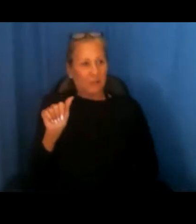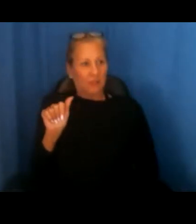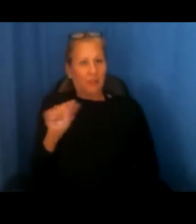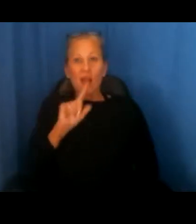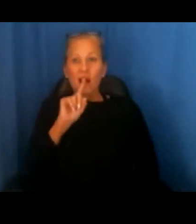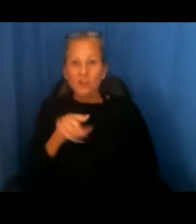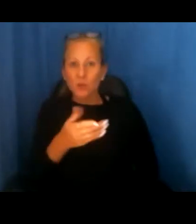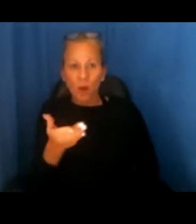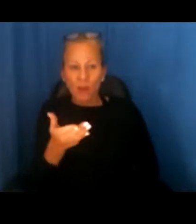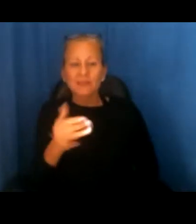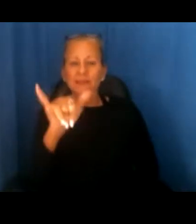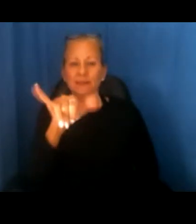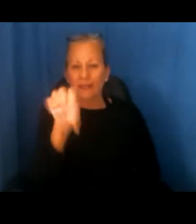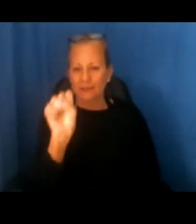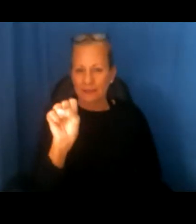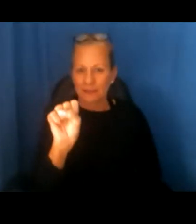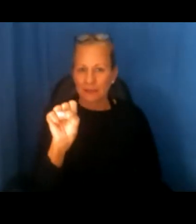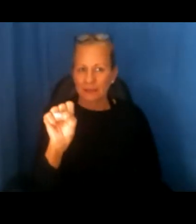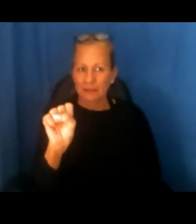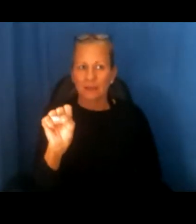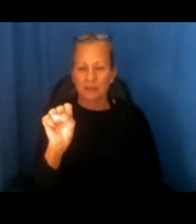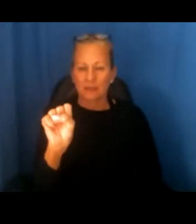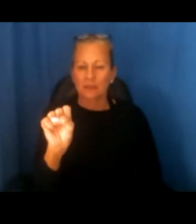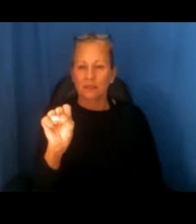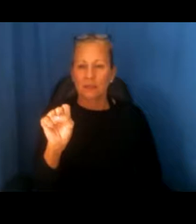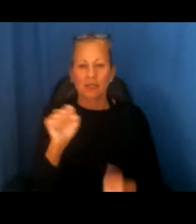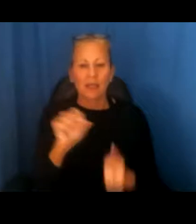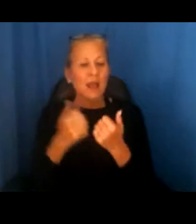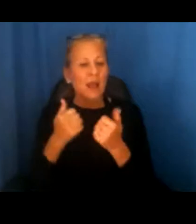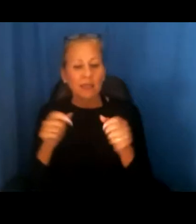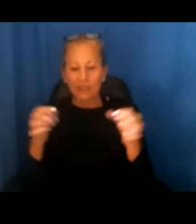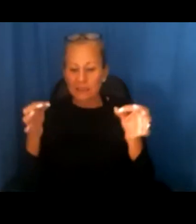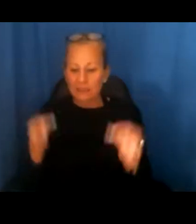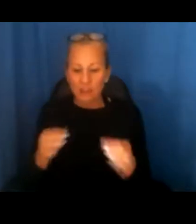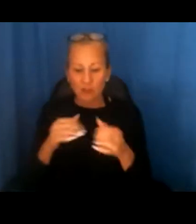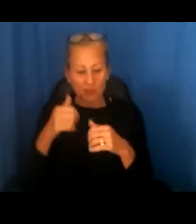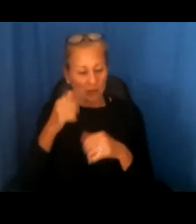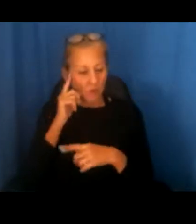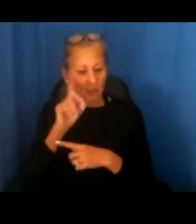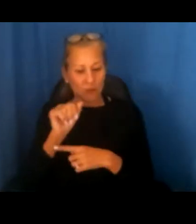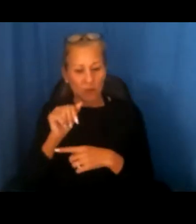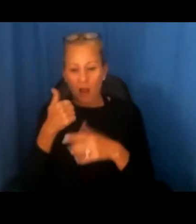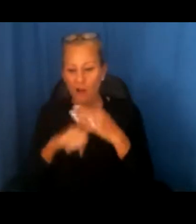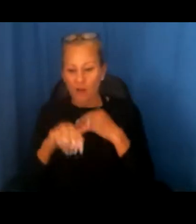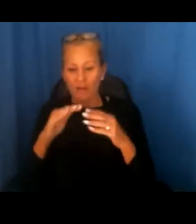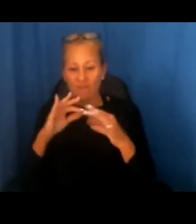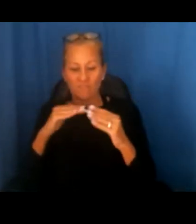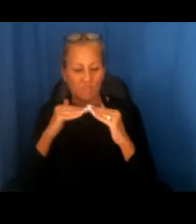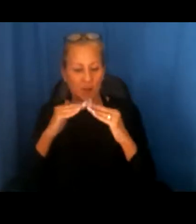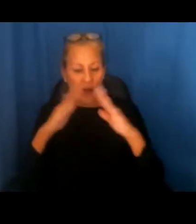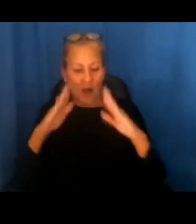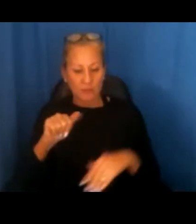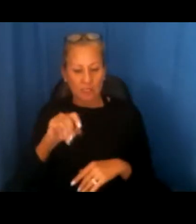is yes. As with any determination of disability under the Fair Housing Act, someone has an